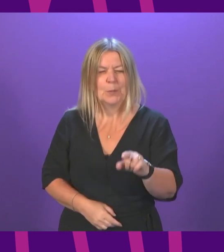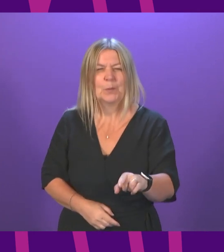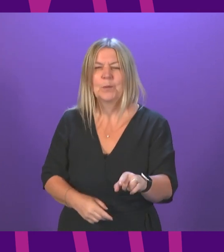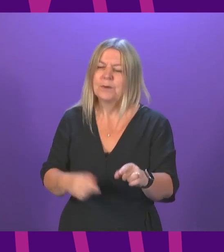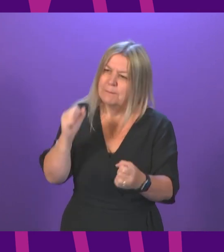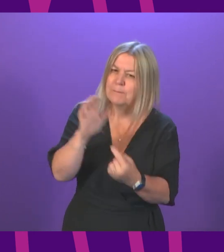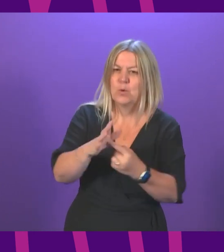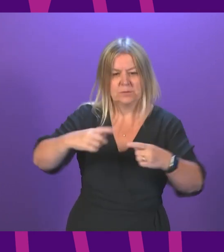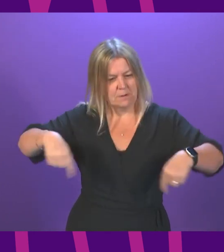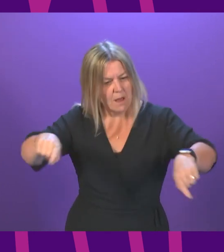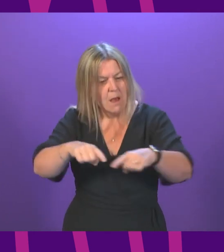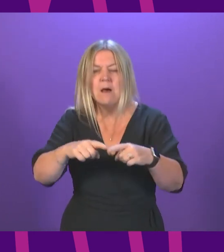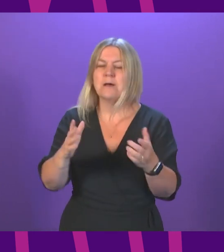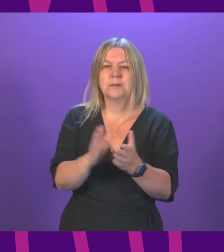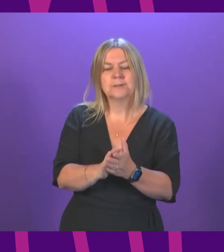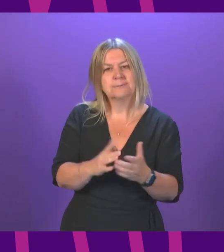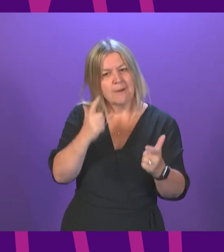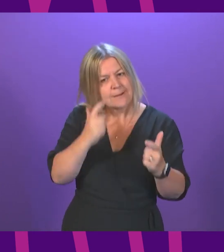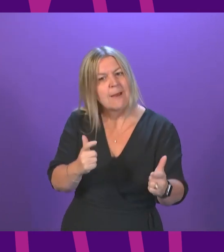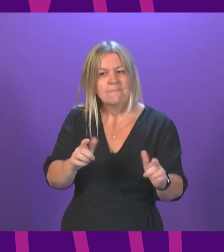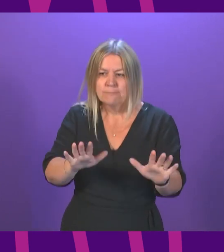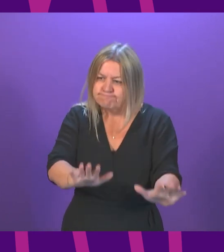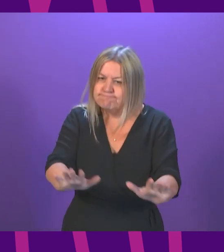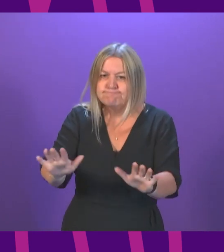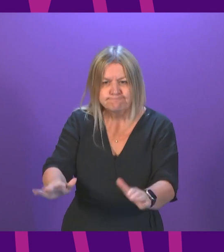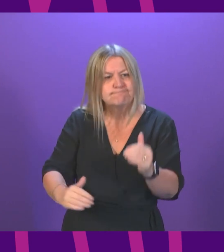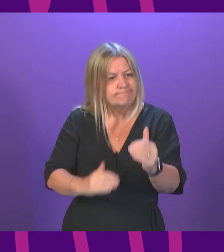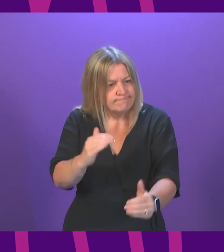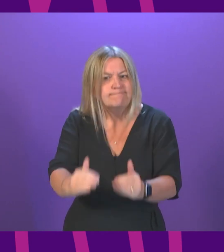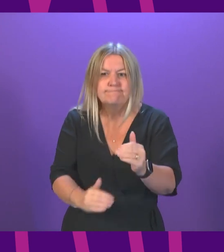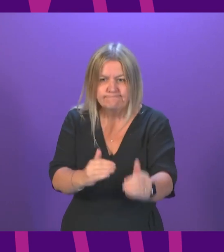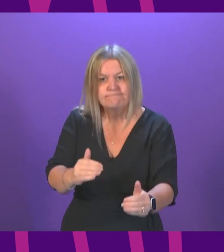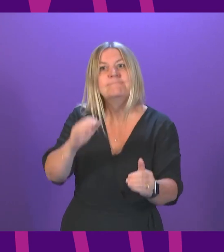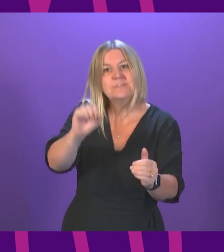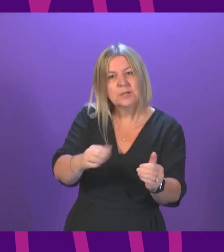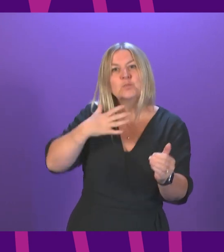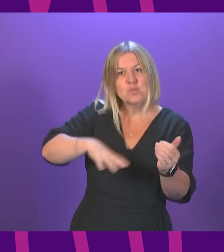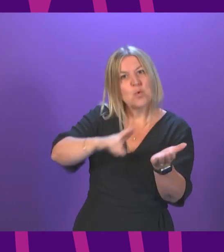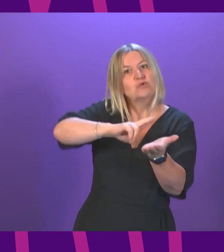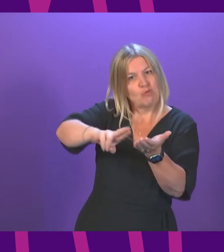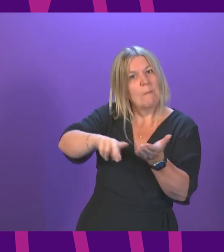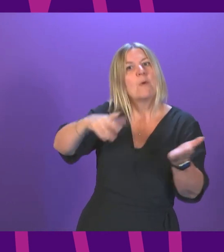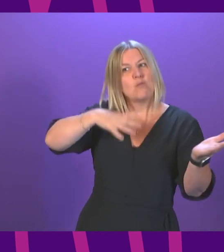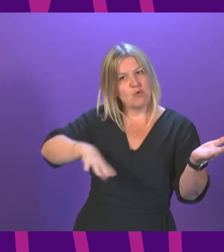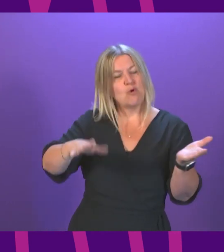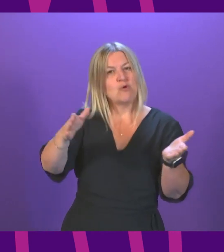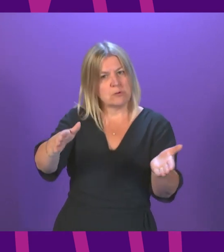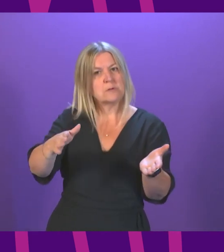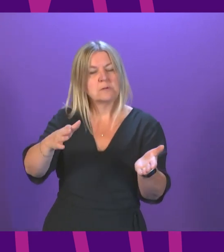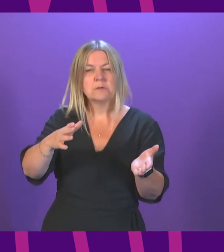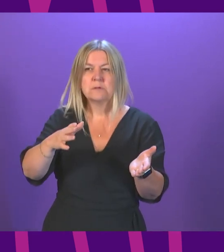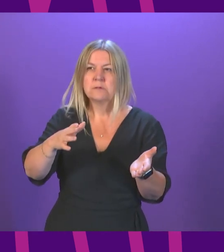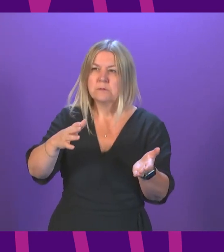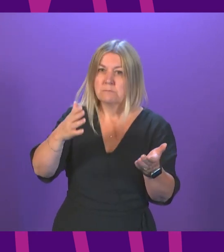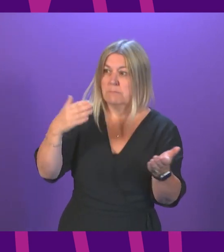continue to move forward cautiously. We all want to get back to normal. We have a greater degree of normality than we've had almost at any